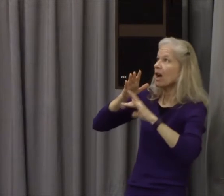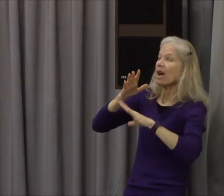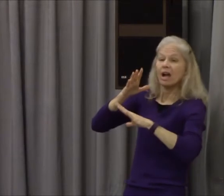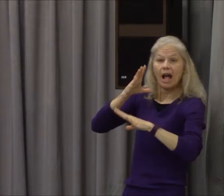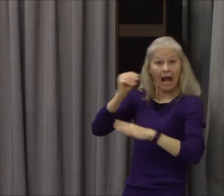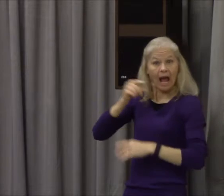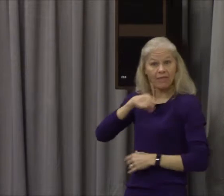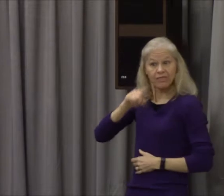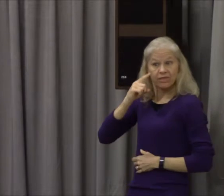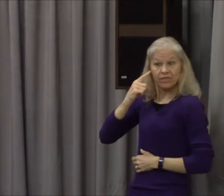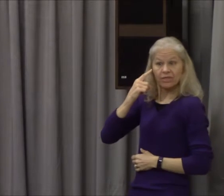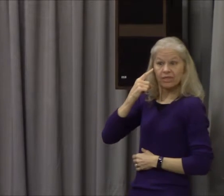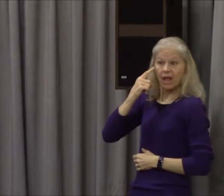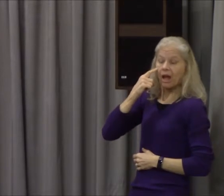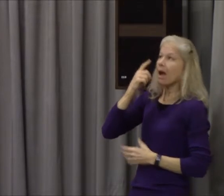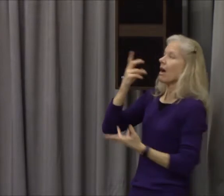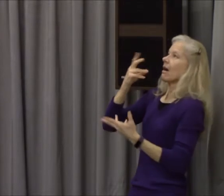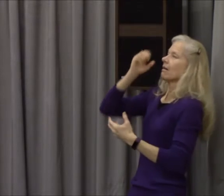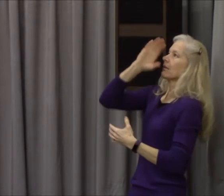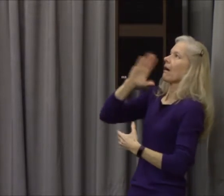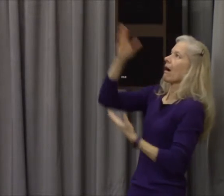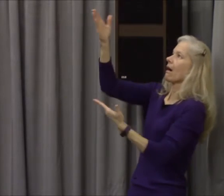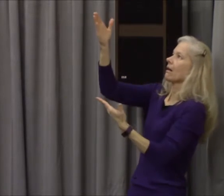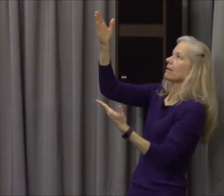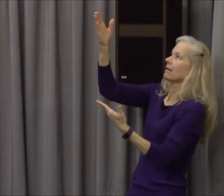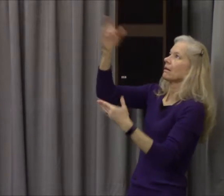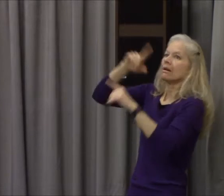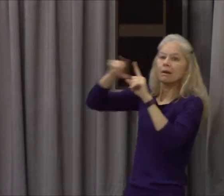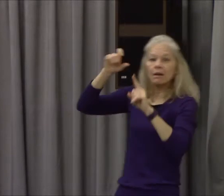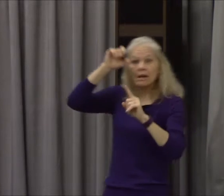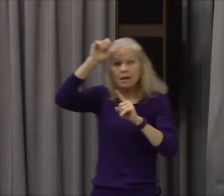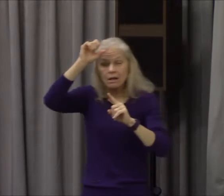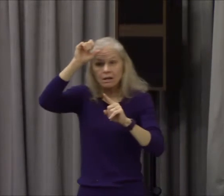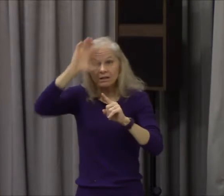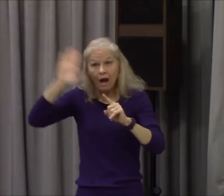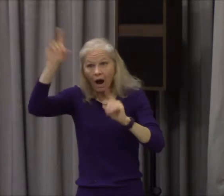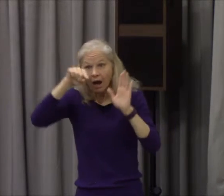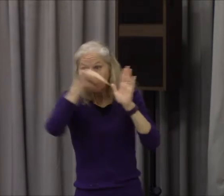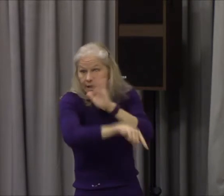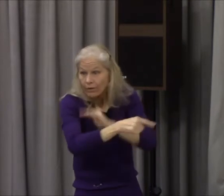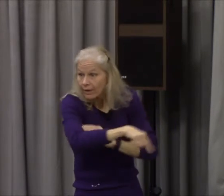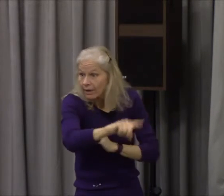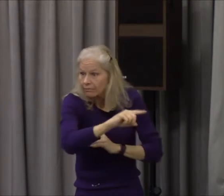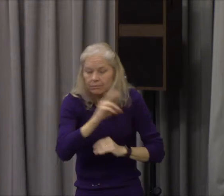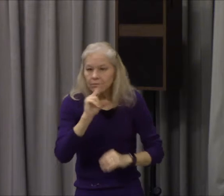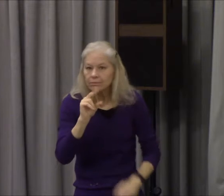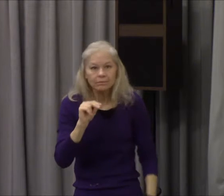and upon the nobles and children of Israel he laid not his hand also they saw God and he eat and drink